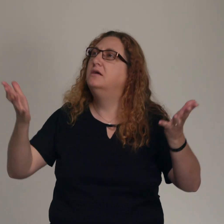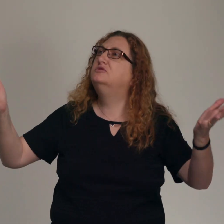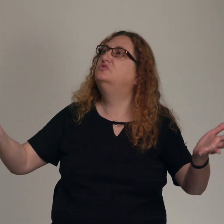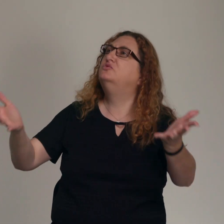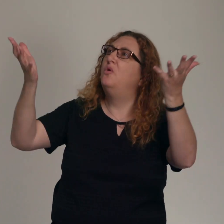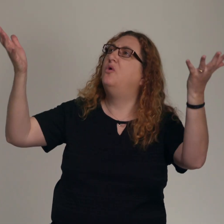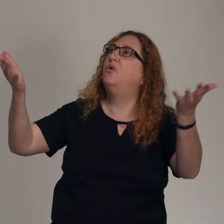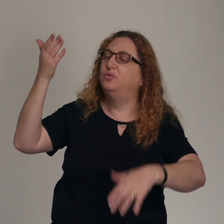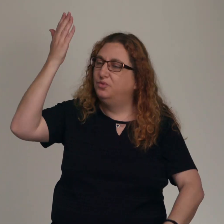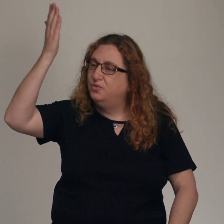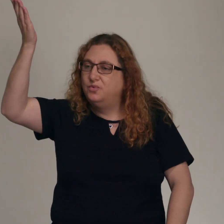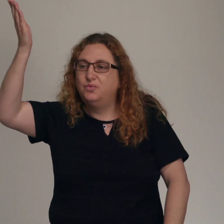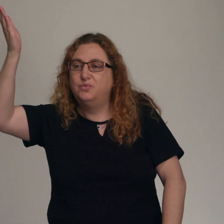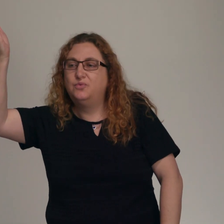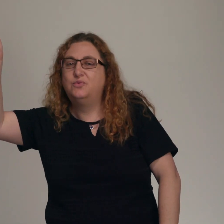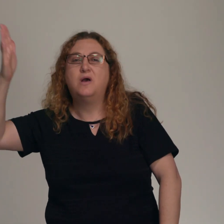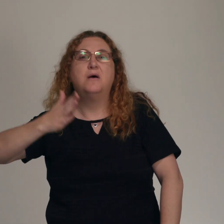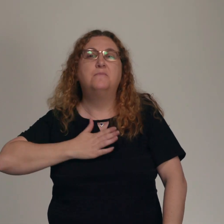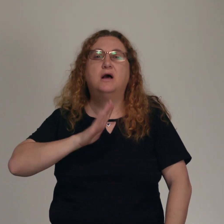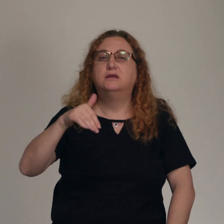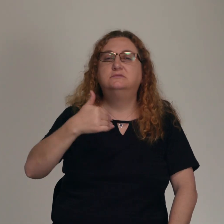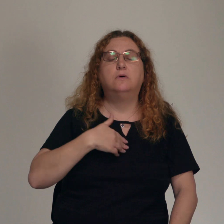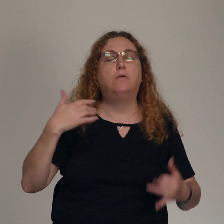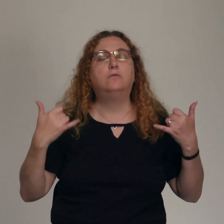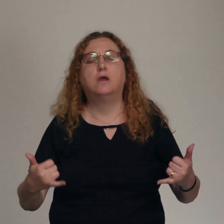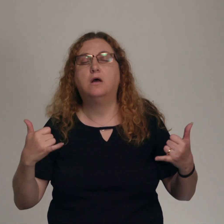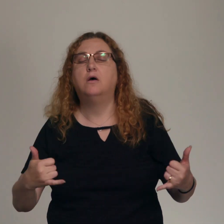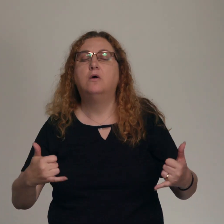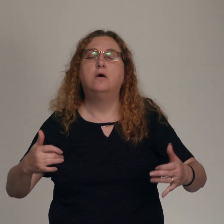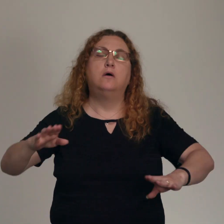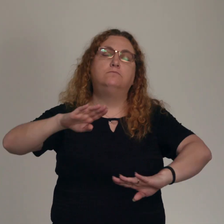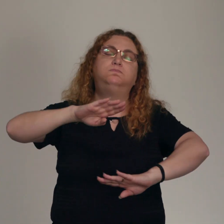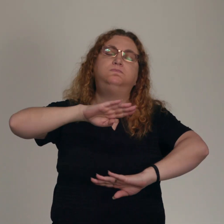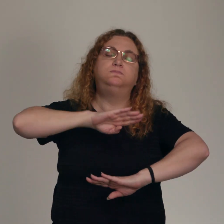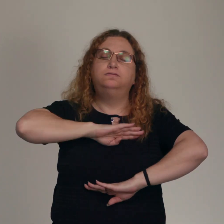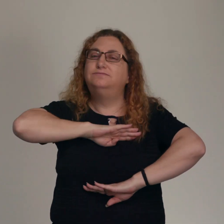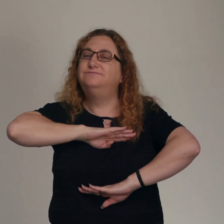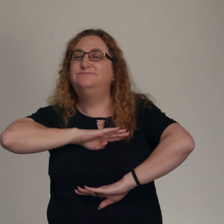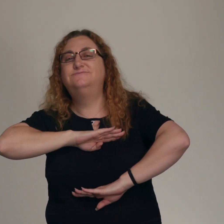You my soul be satisfied